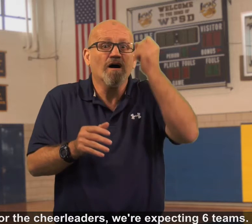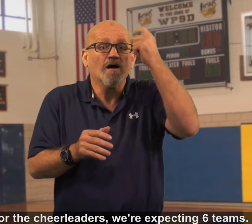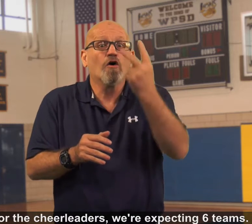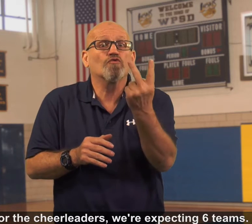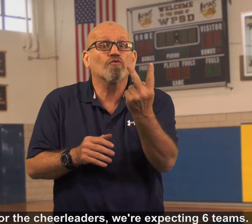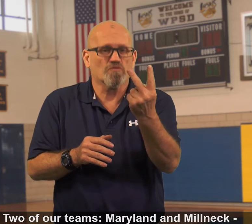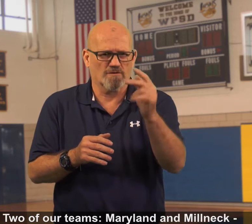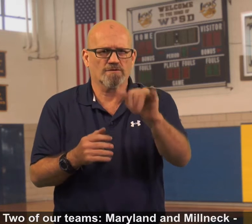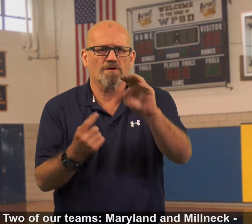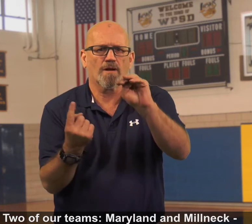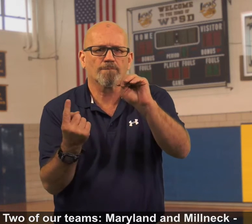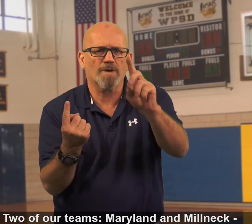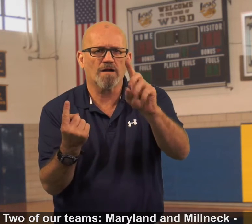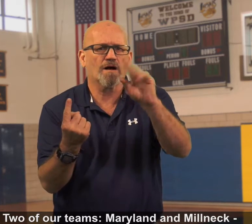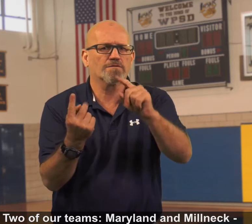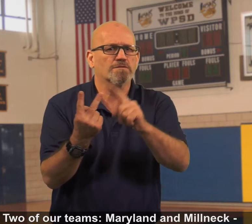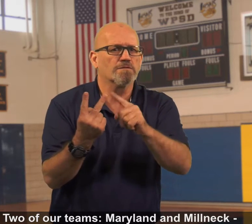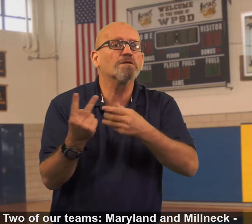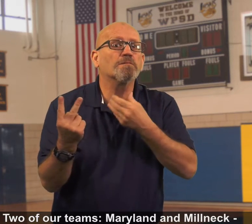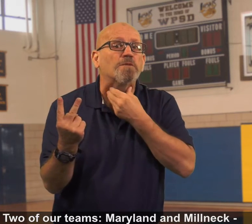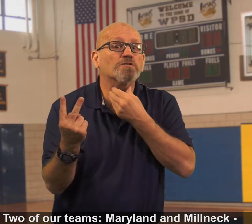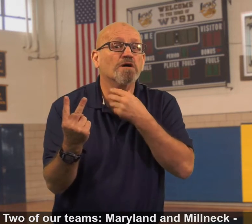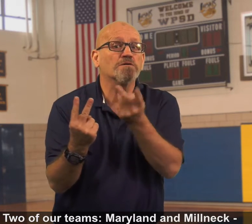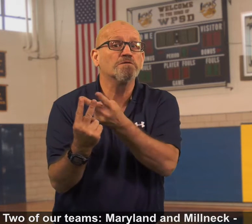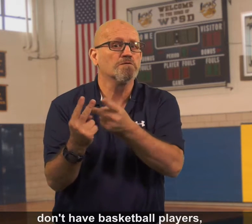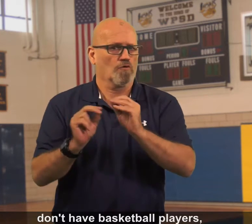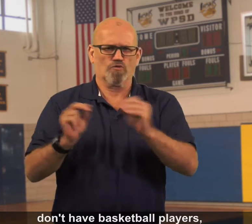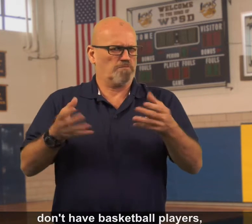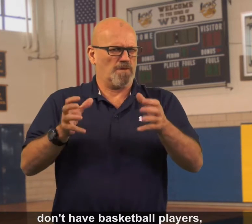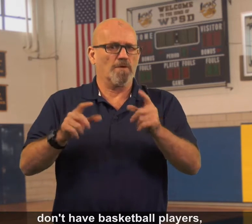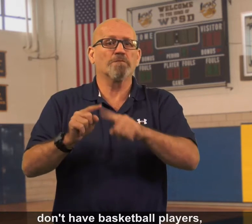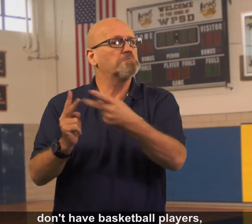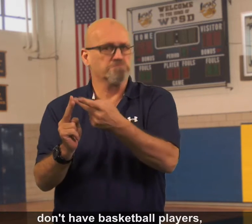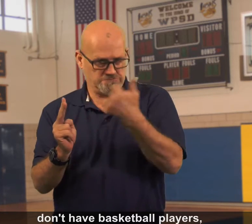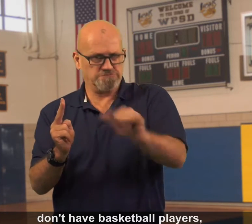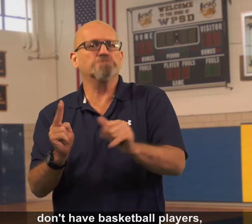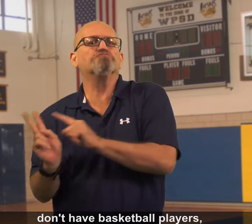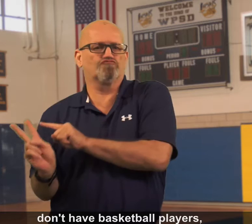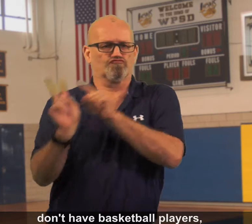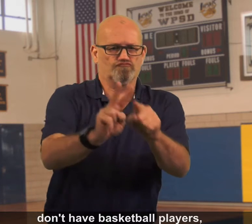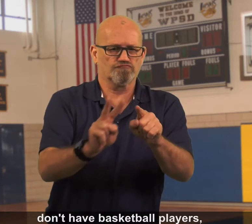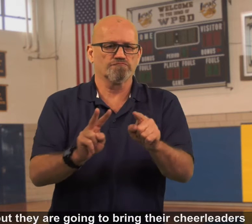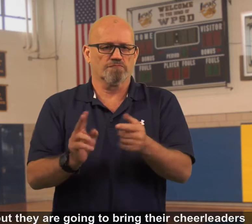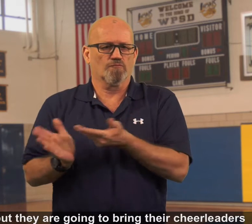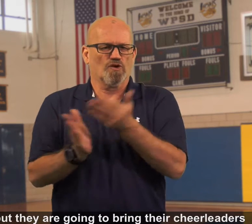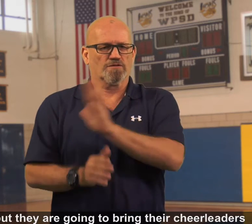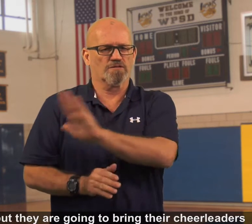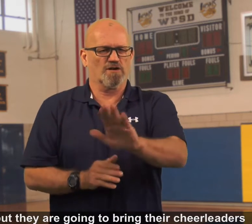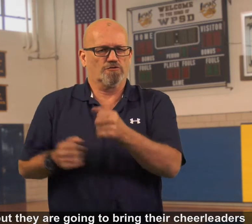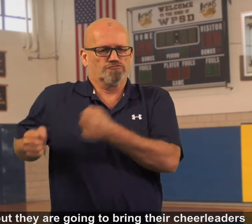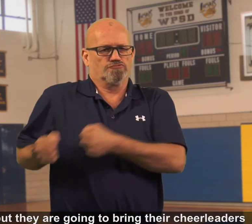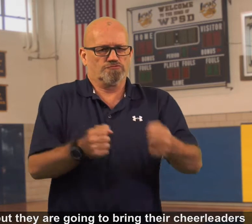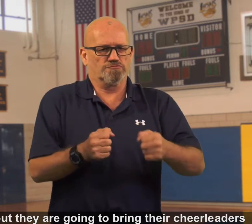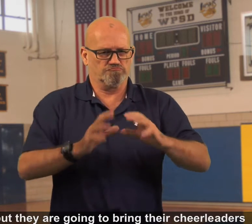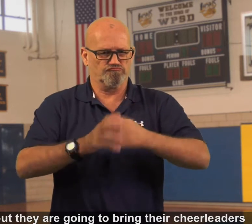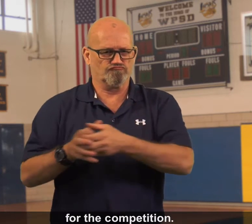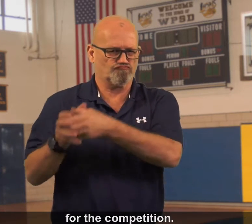Two of our teams, Marilyn and Milneck, don't have basketball players, but they are going to bring their cheerleaders for the